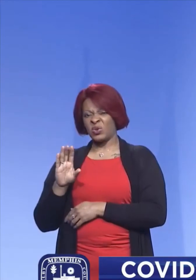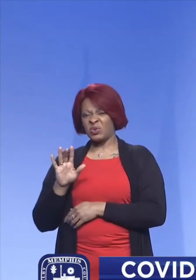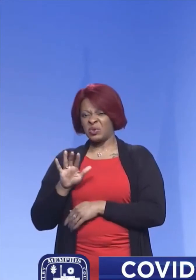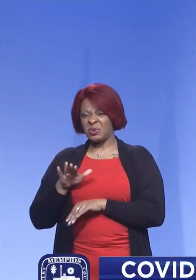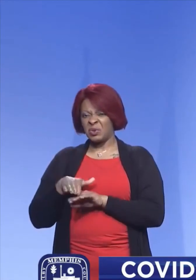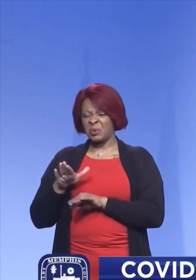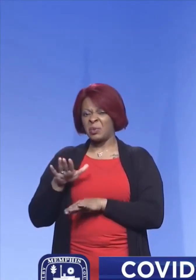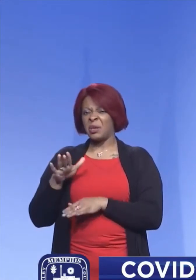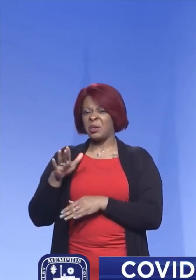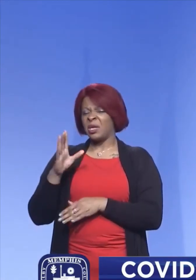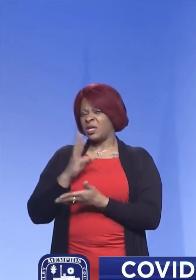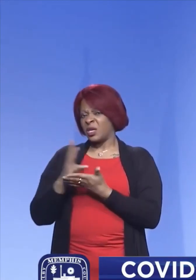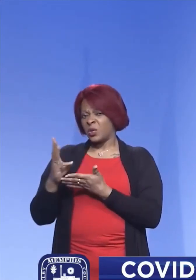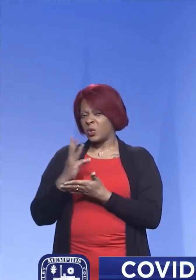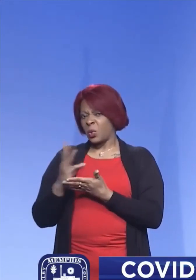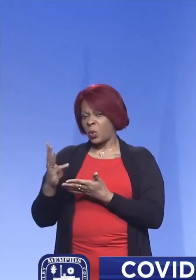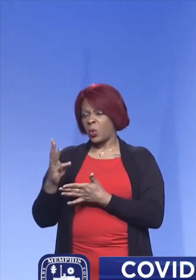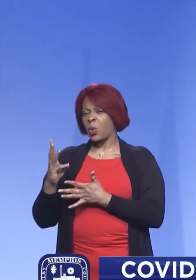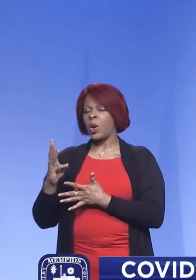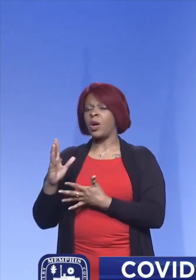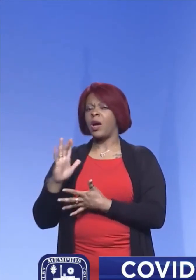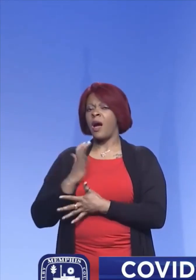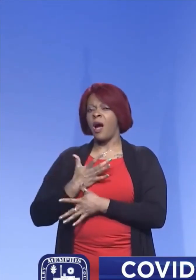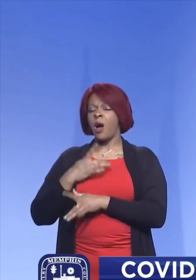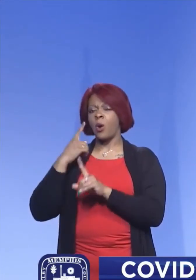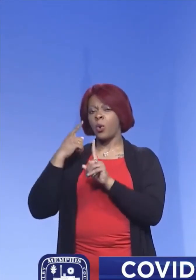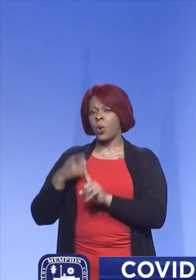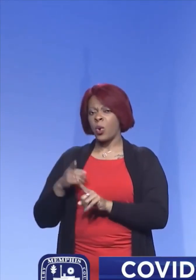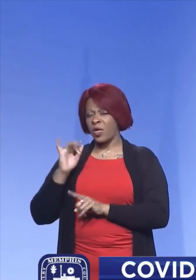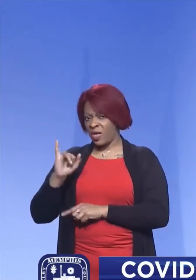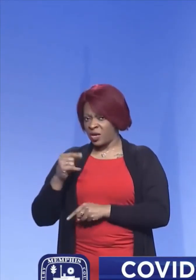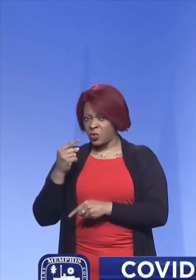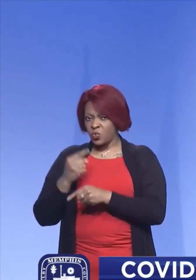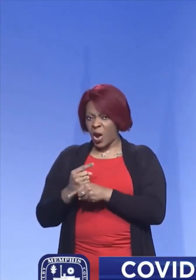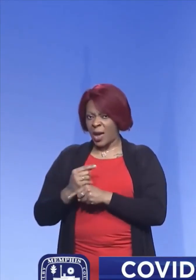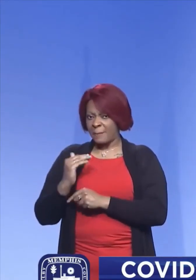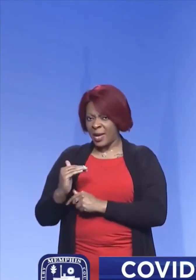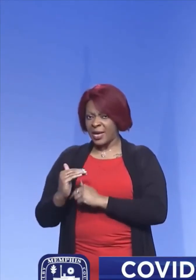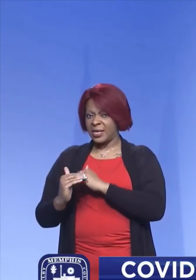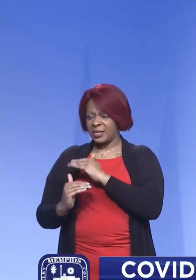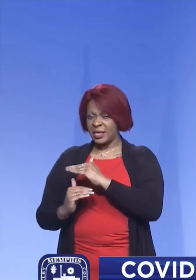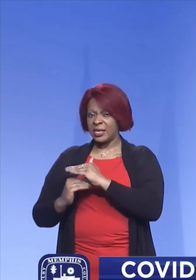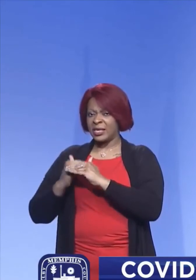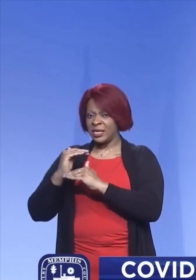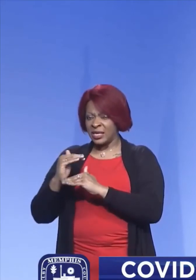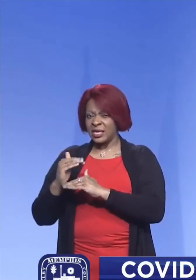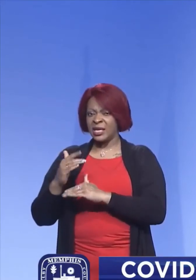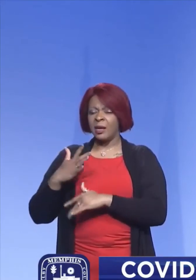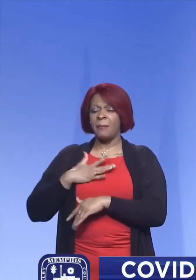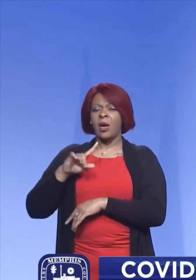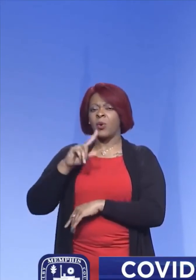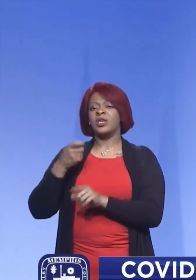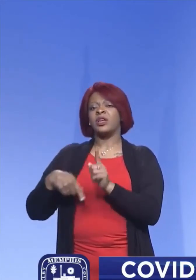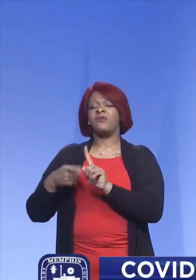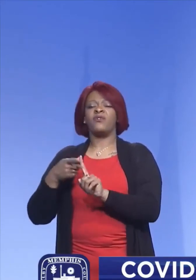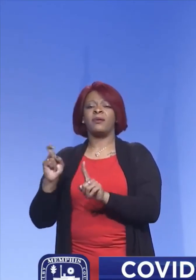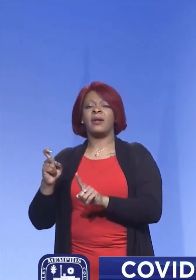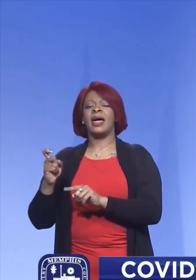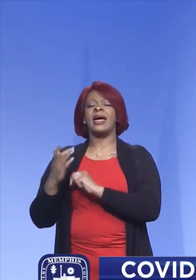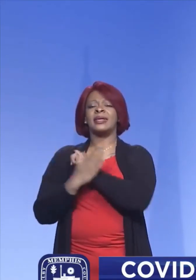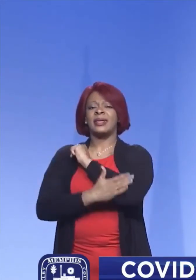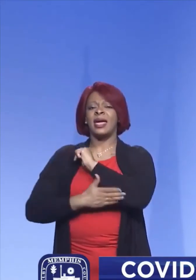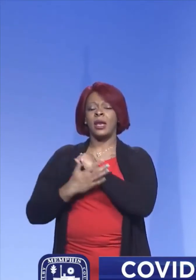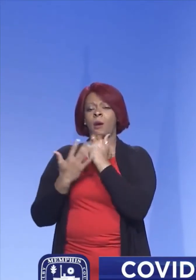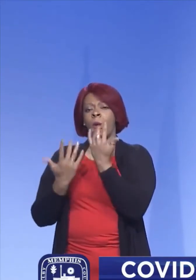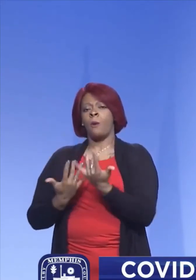weeks of our goal. Is that the right pace? You know, my question kind of stems from, you know, the county having to